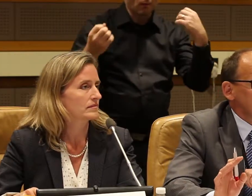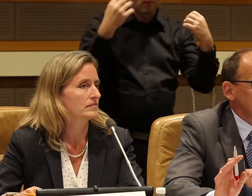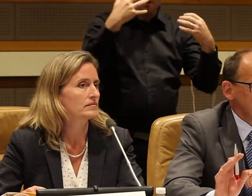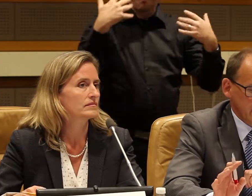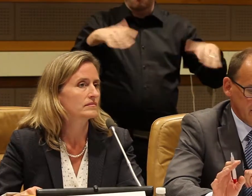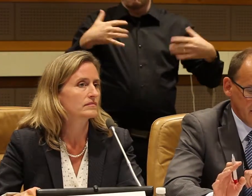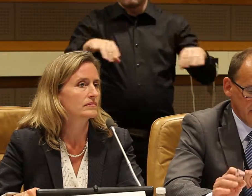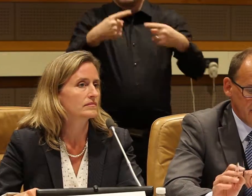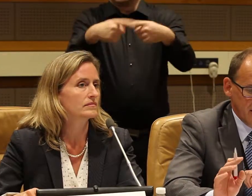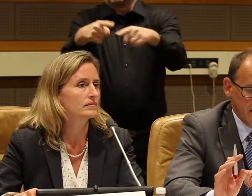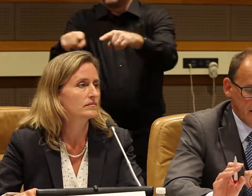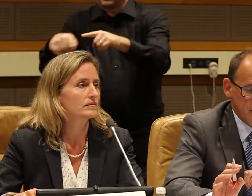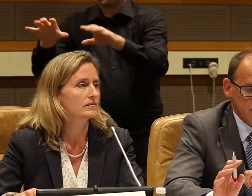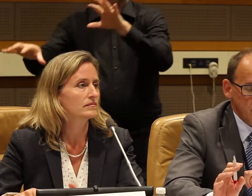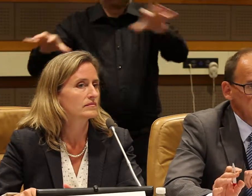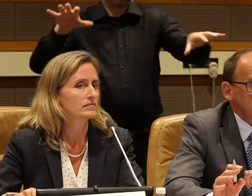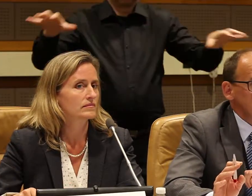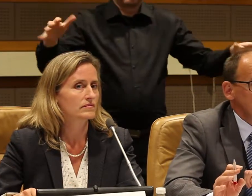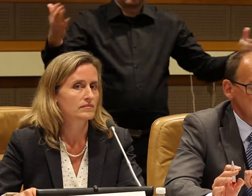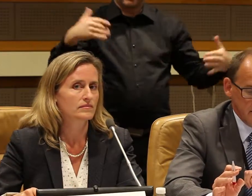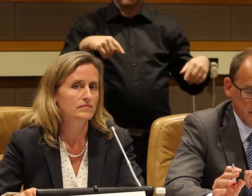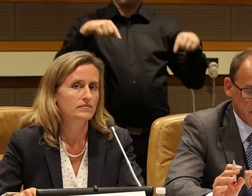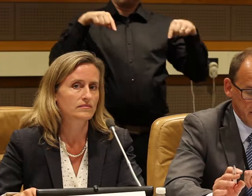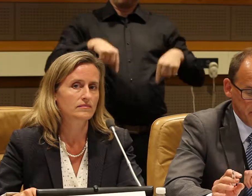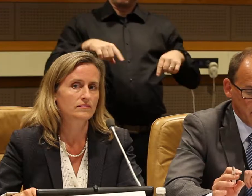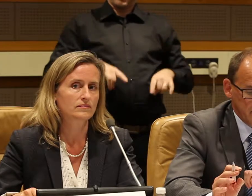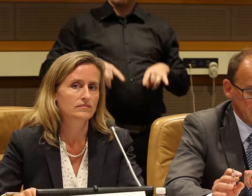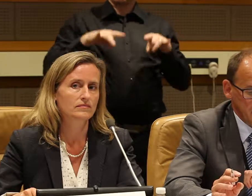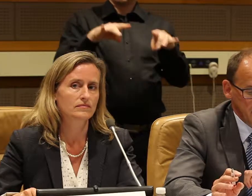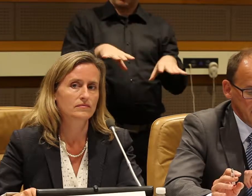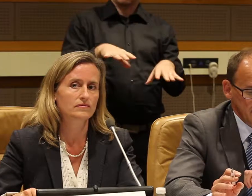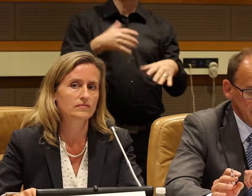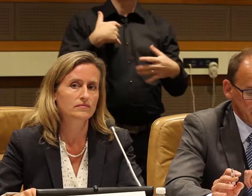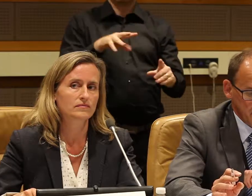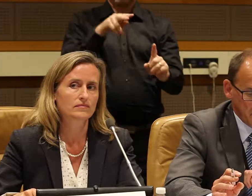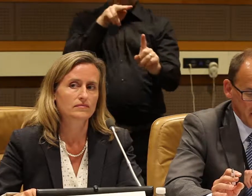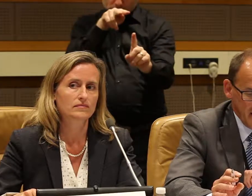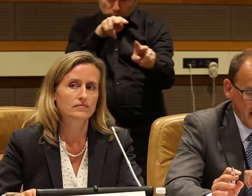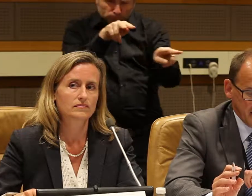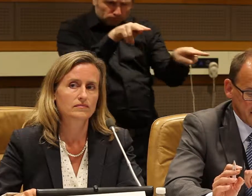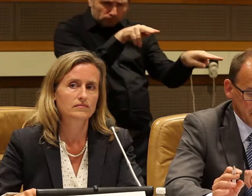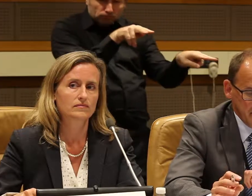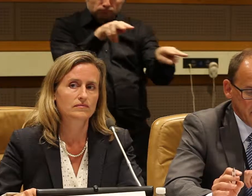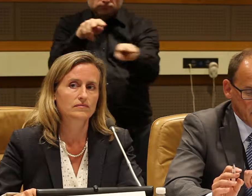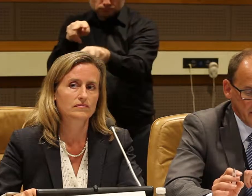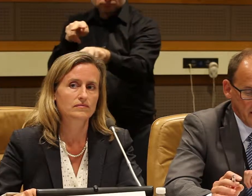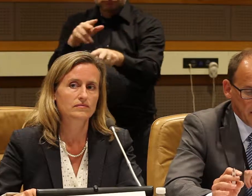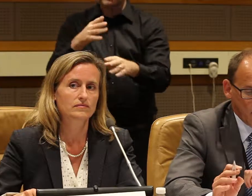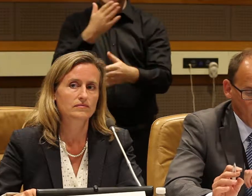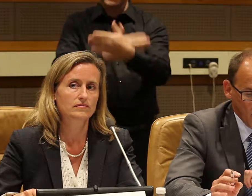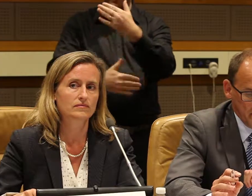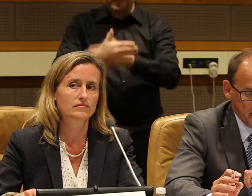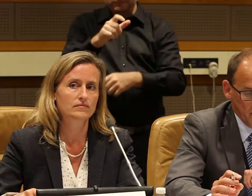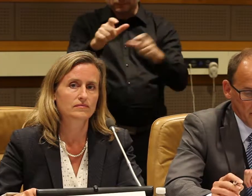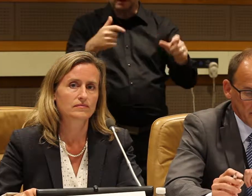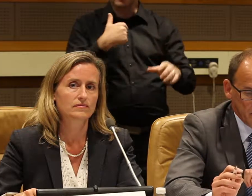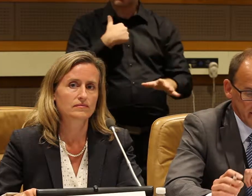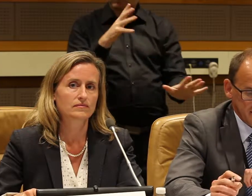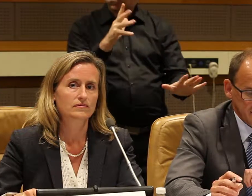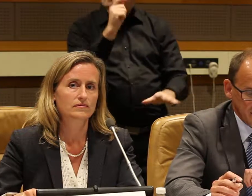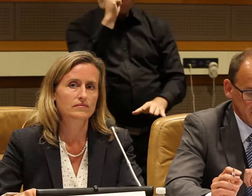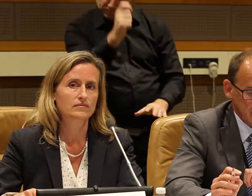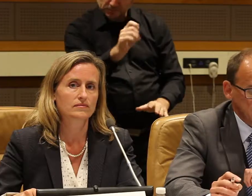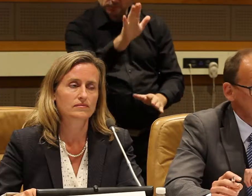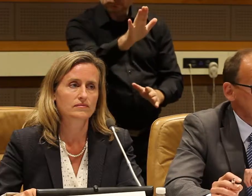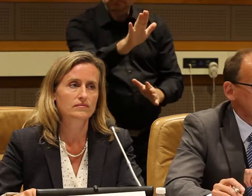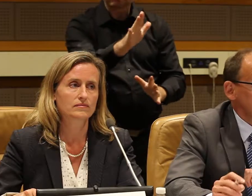Australia recognises the inherent rights and dignity of people with disabilities and is committed to enabling all people to